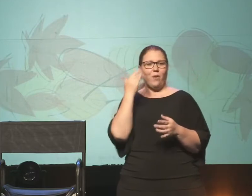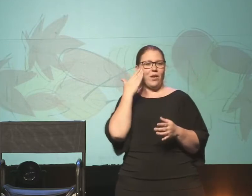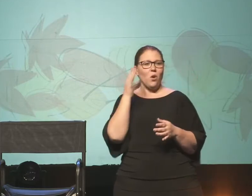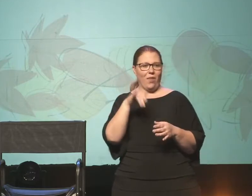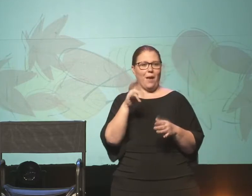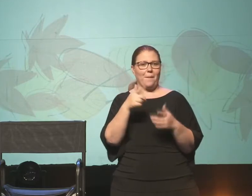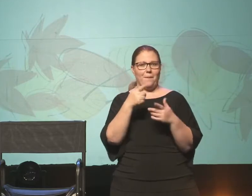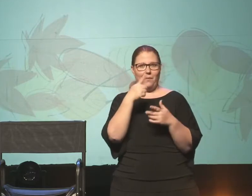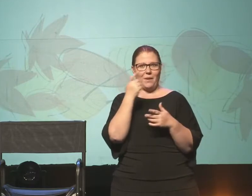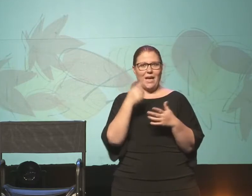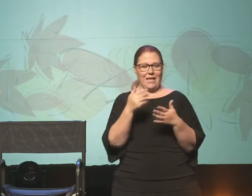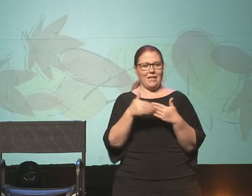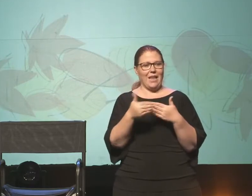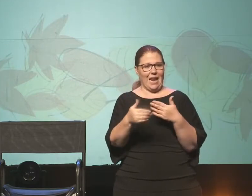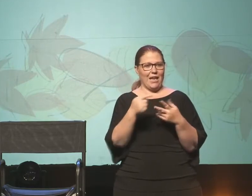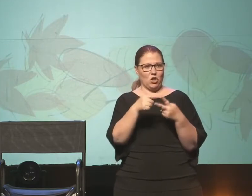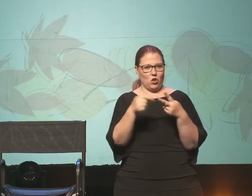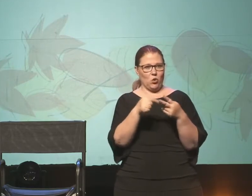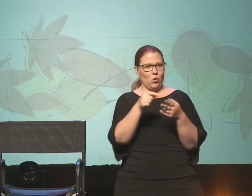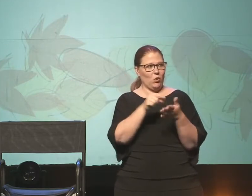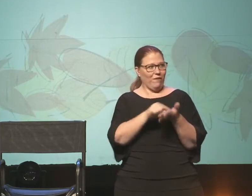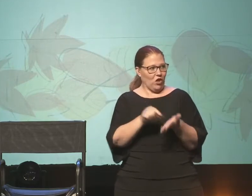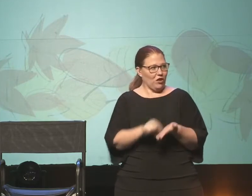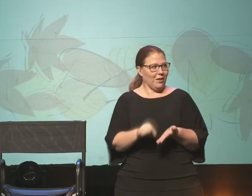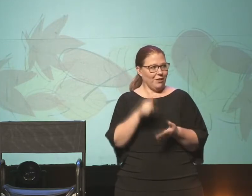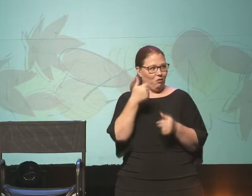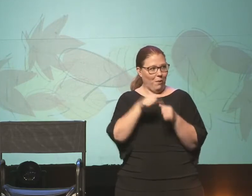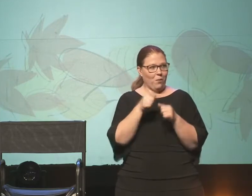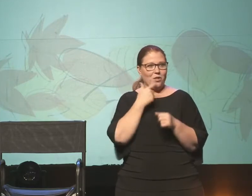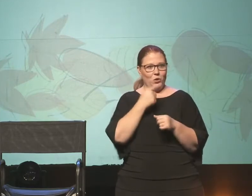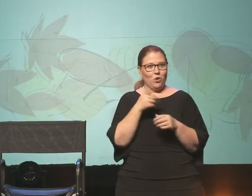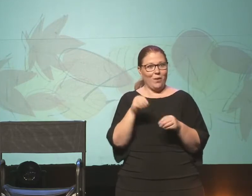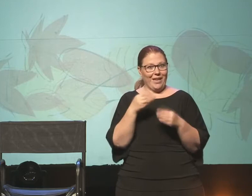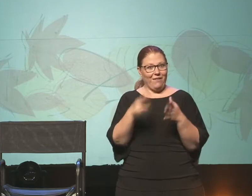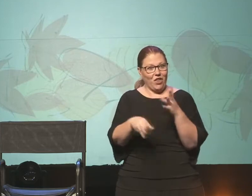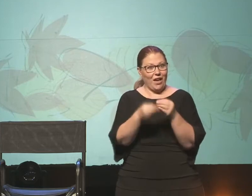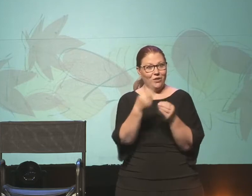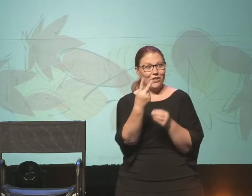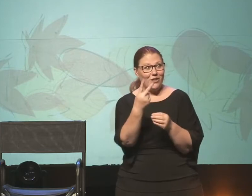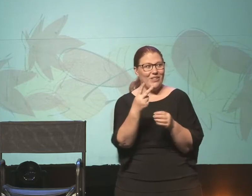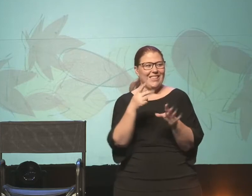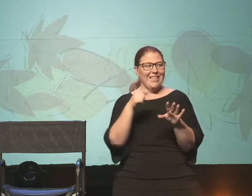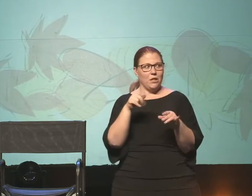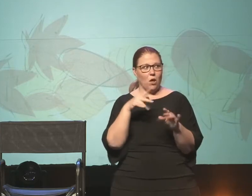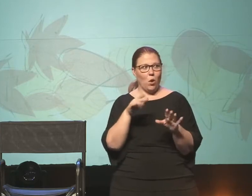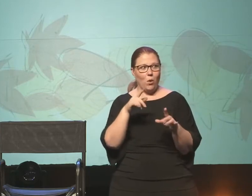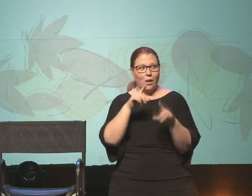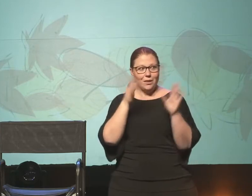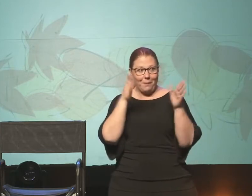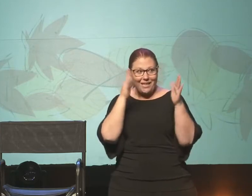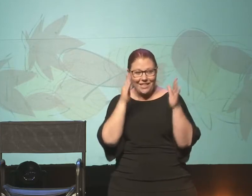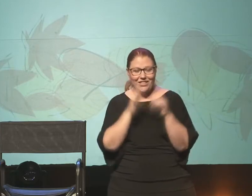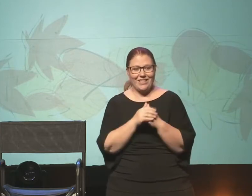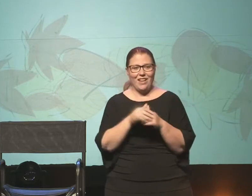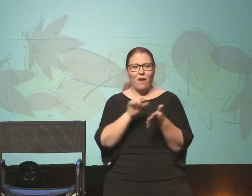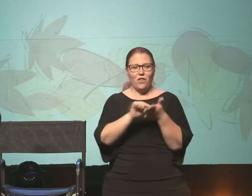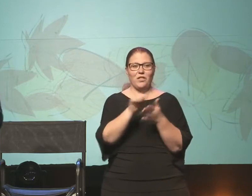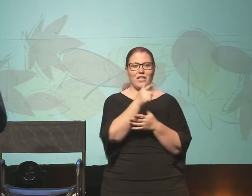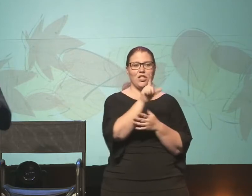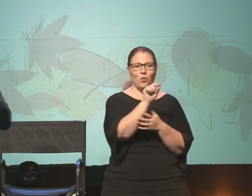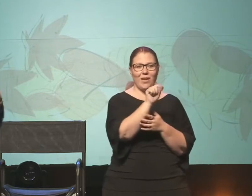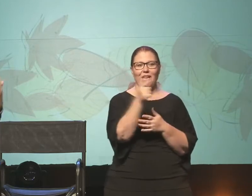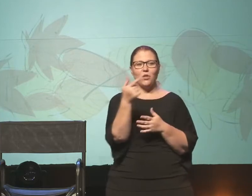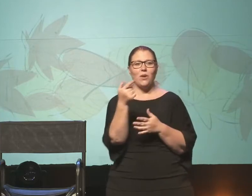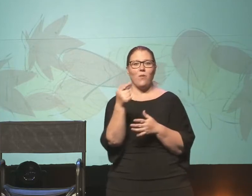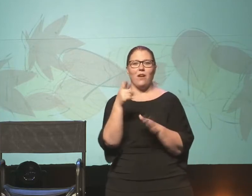next two verses, remember I told you I was going to give you a bonus too? So that's happening right now. So lean in, right? Verse 20 and 21. Now here's